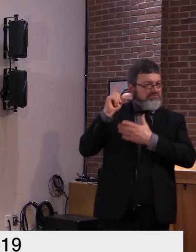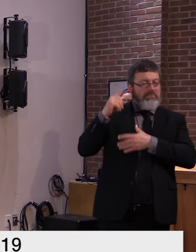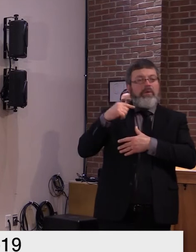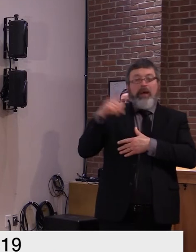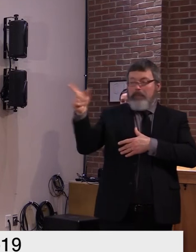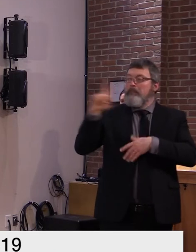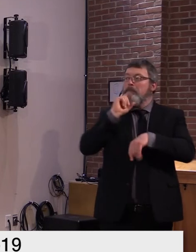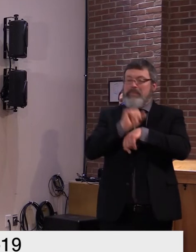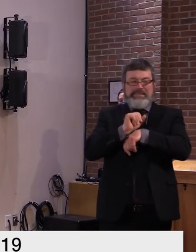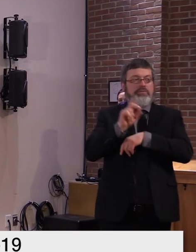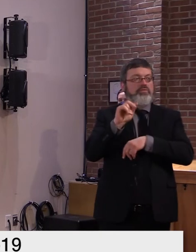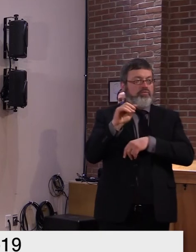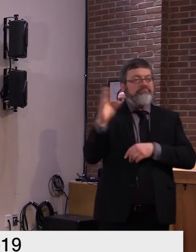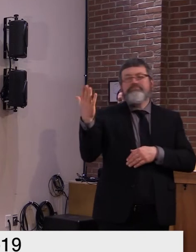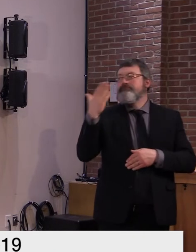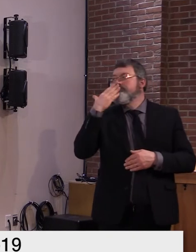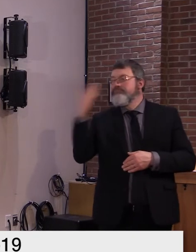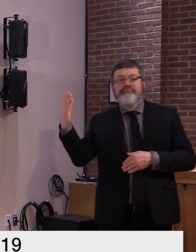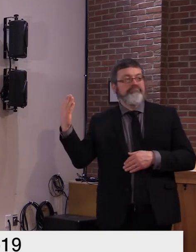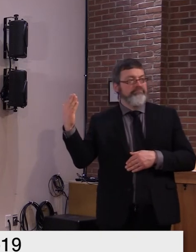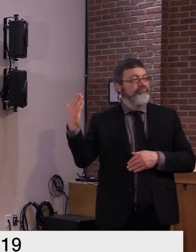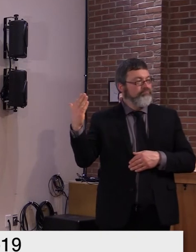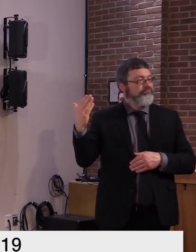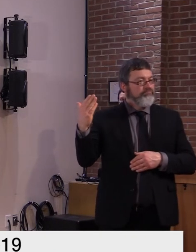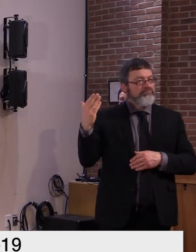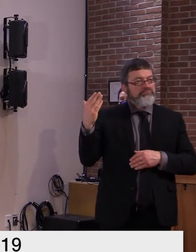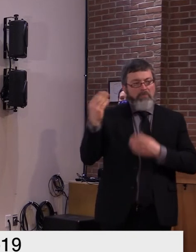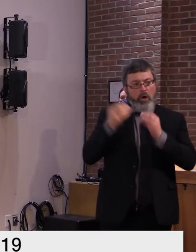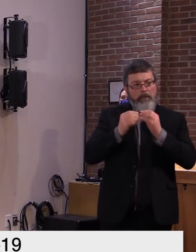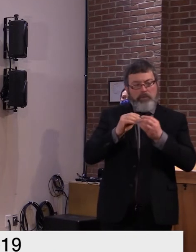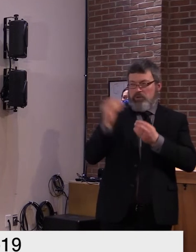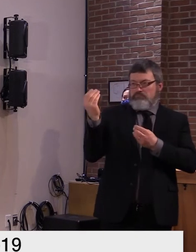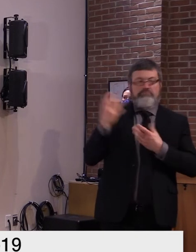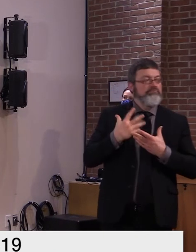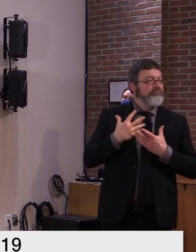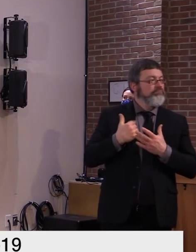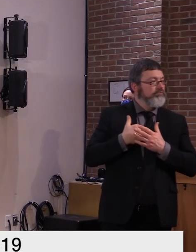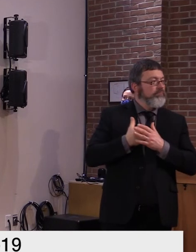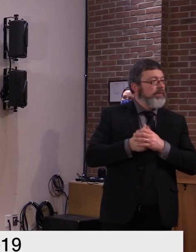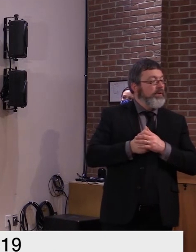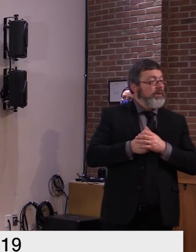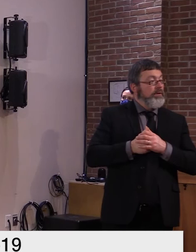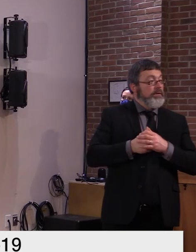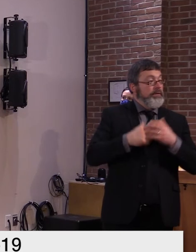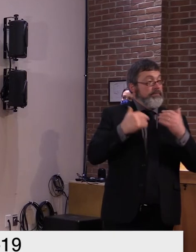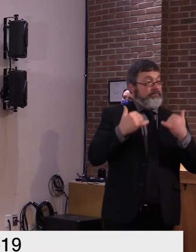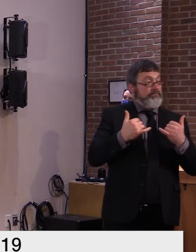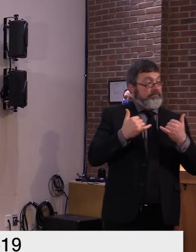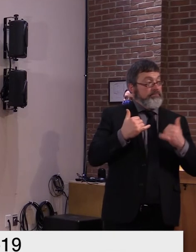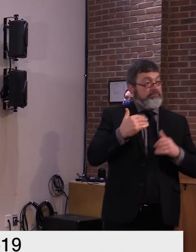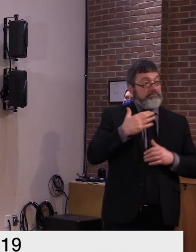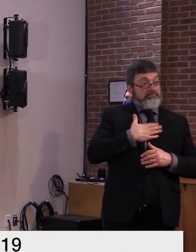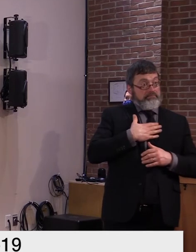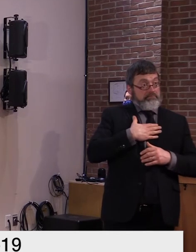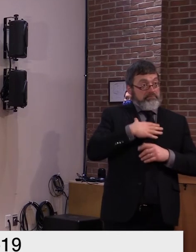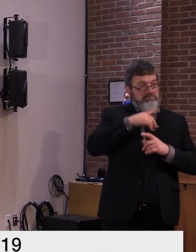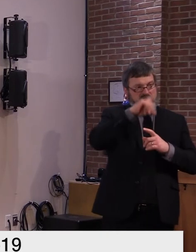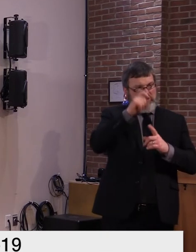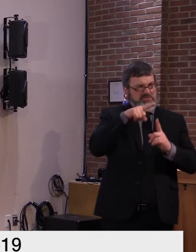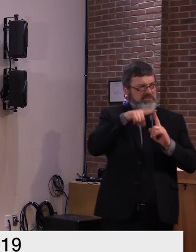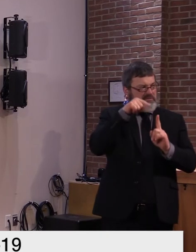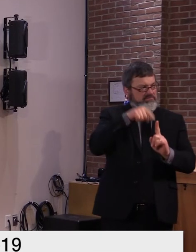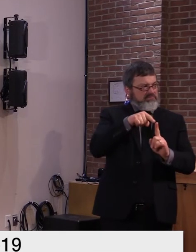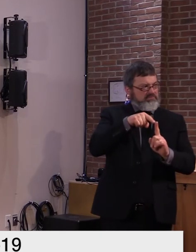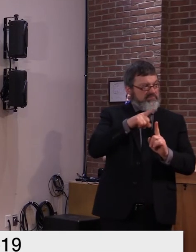And, but, from what I understand, the PCR, the lab, the PCR numbers that we're